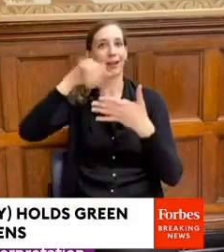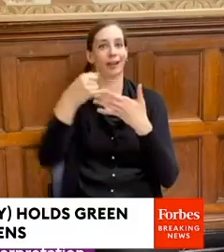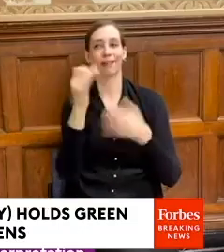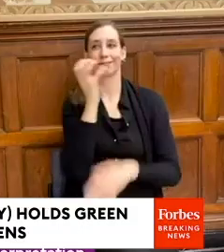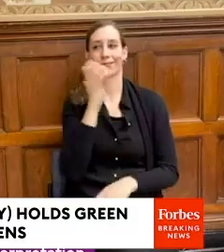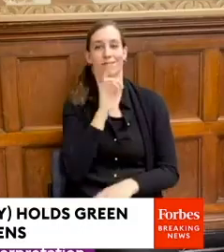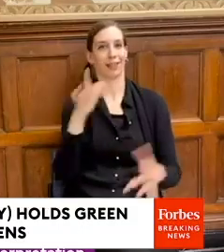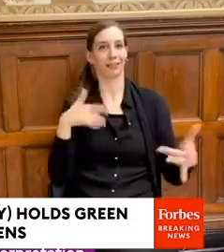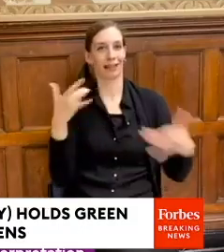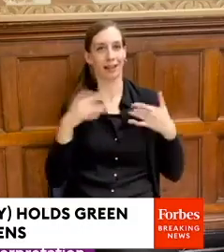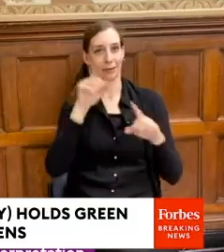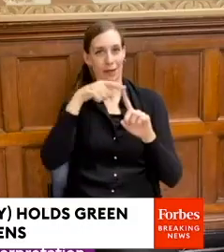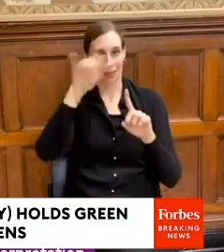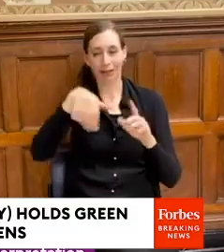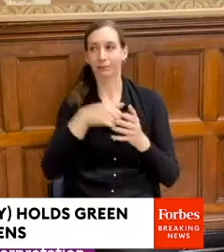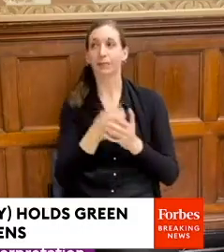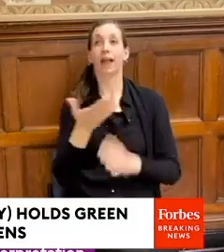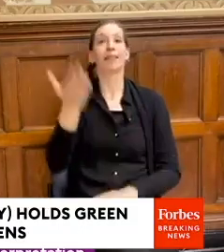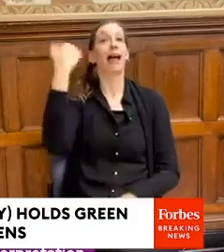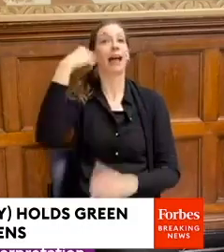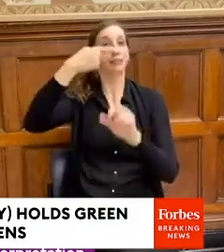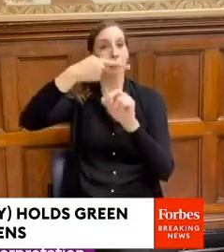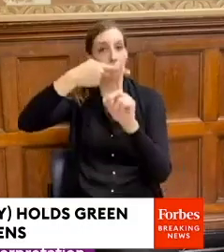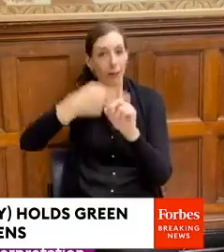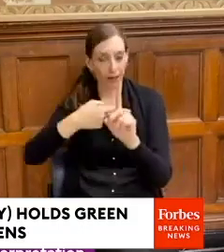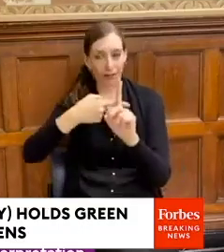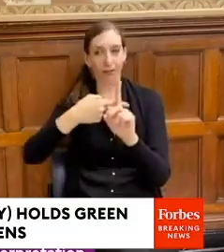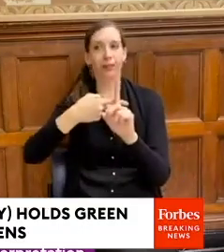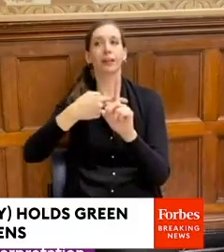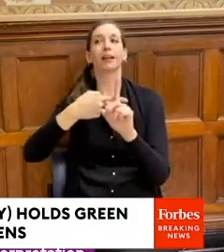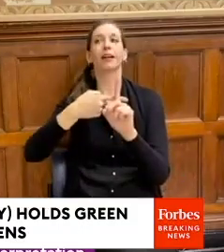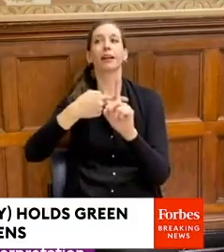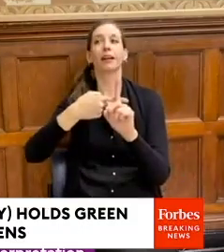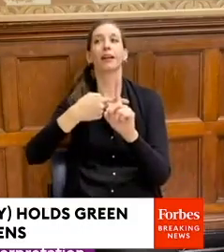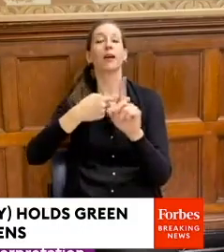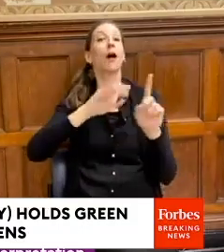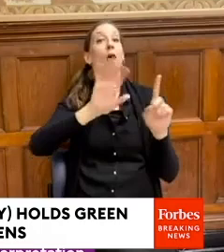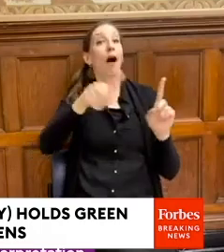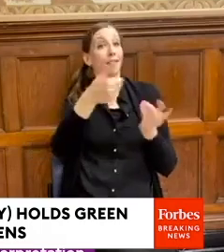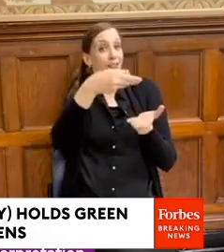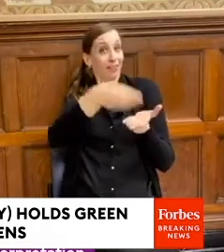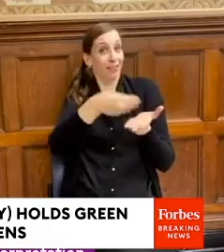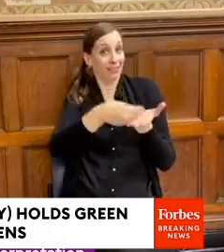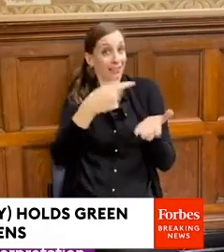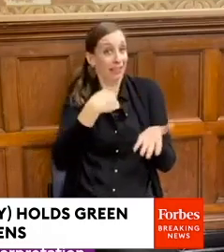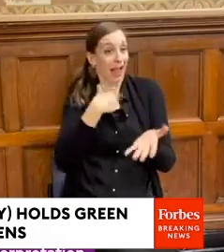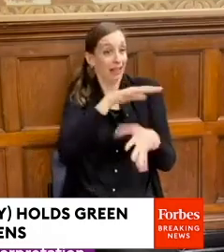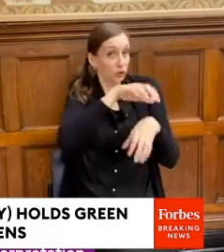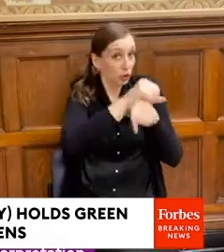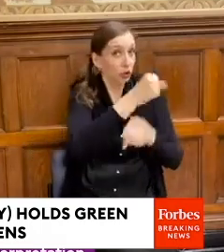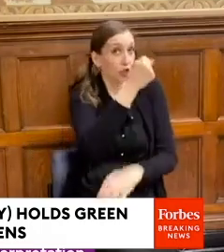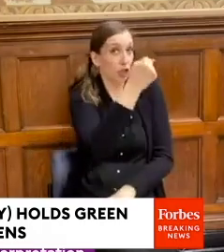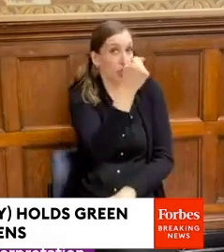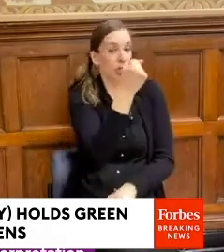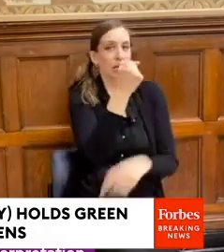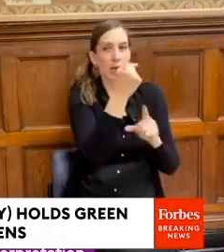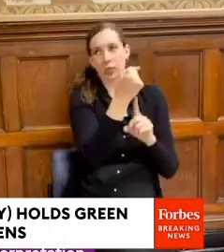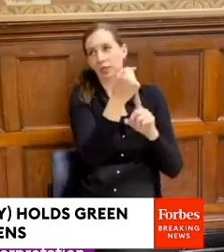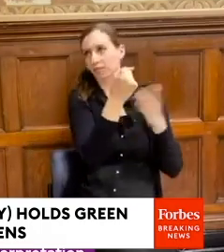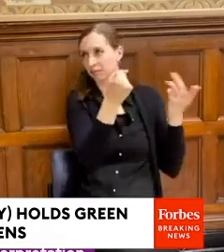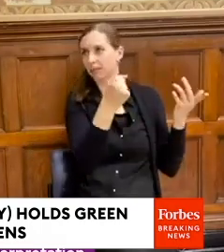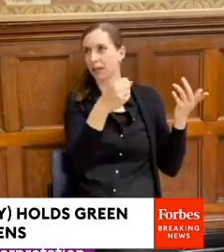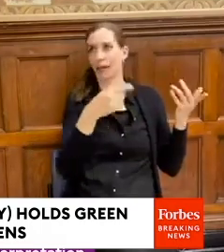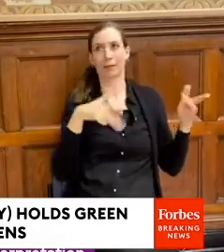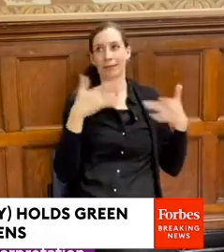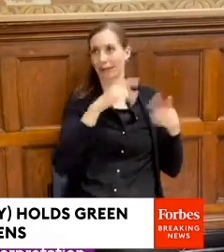Last month, I also worked through a lot of the other earmarks that we were able to secure. So you can feel free to look that up. That information is available on our